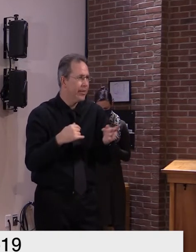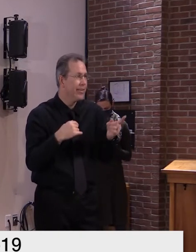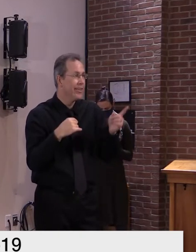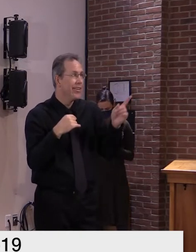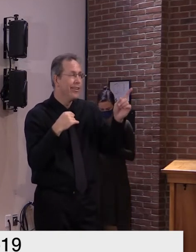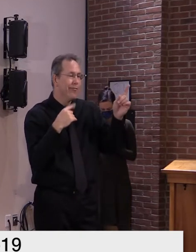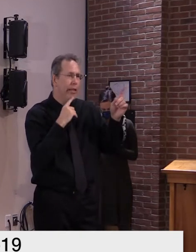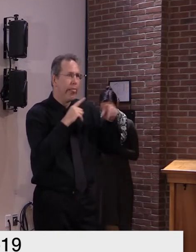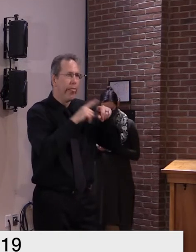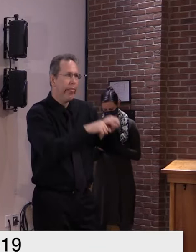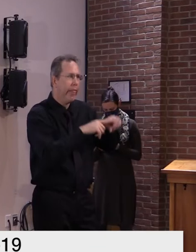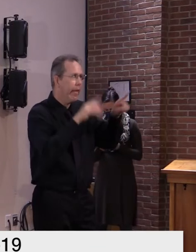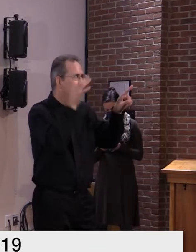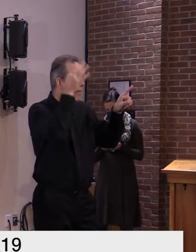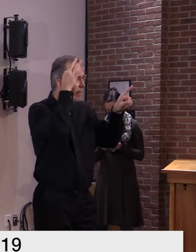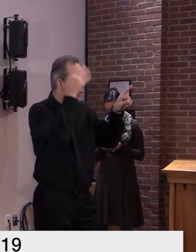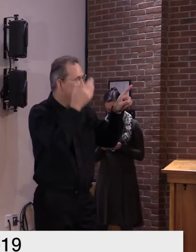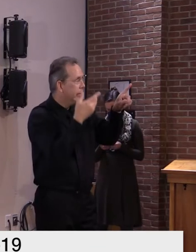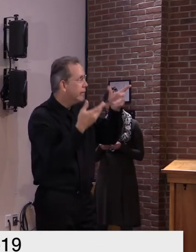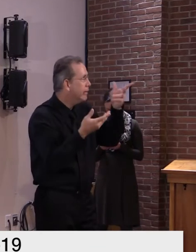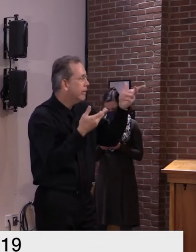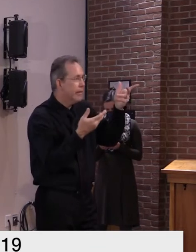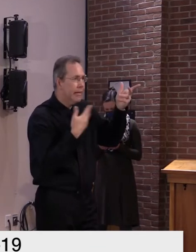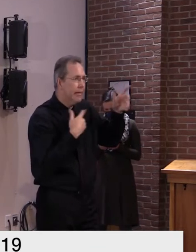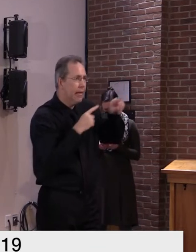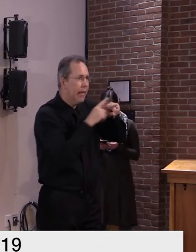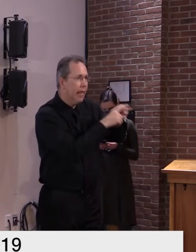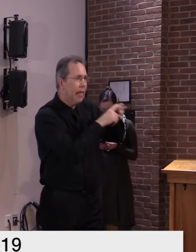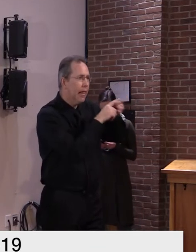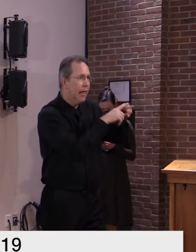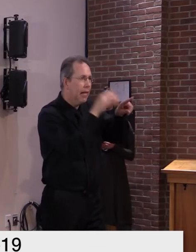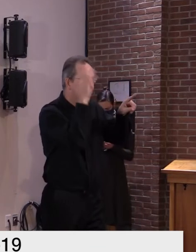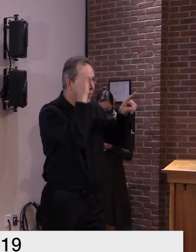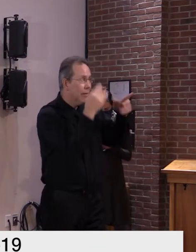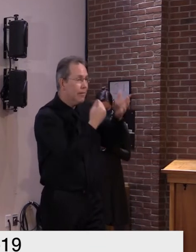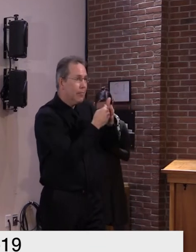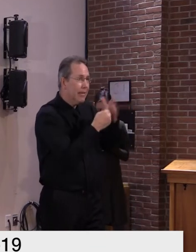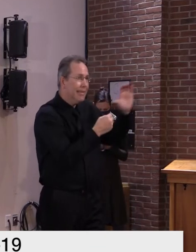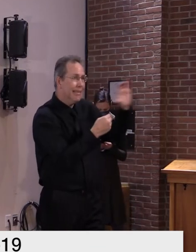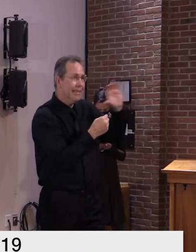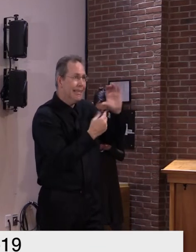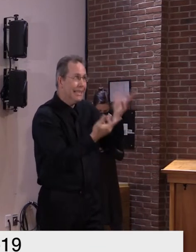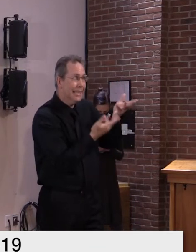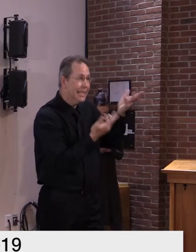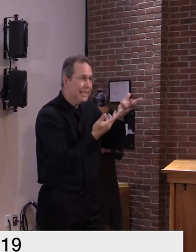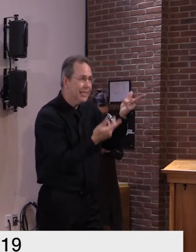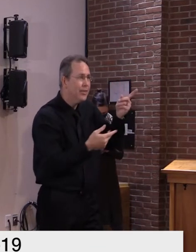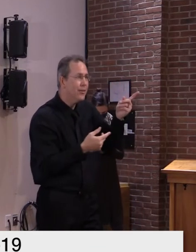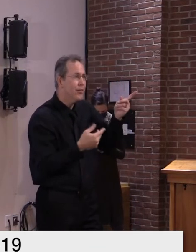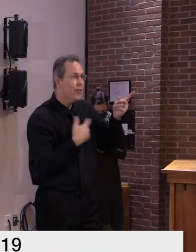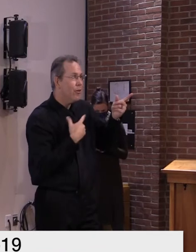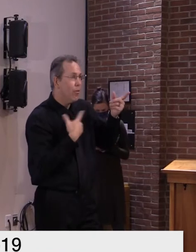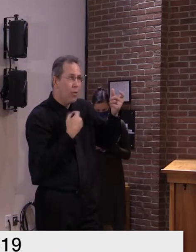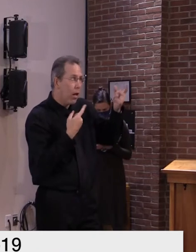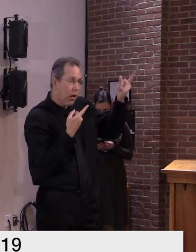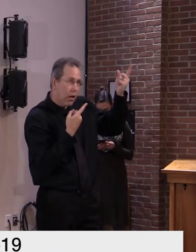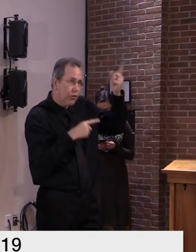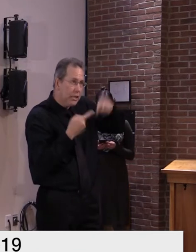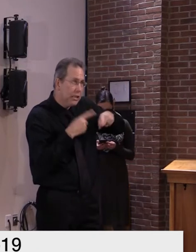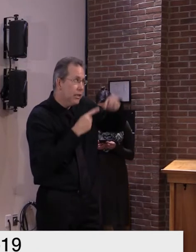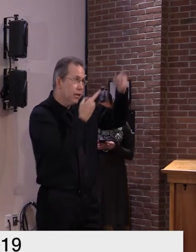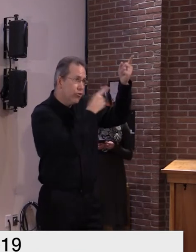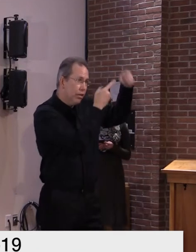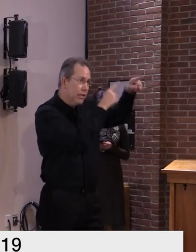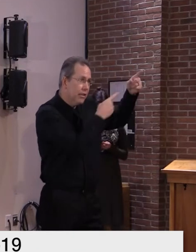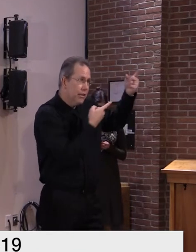days and if they came to uh agreement on some sort of relief package that that might impact which it it may but they